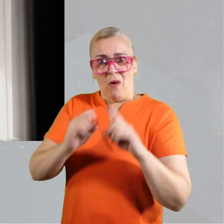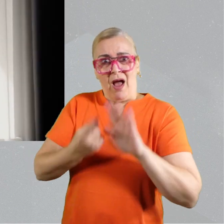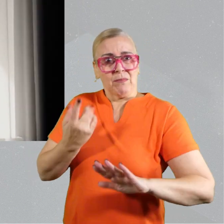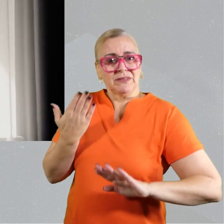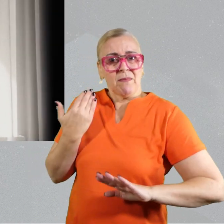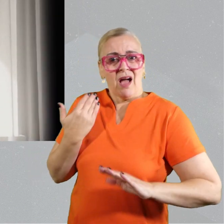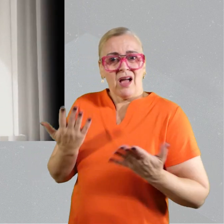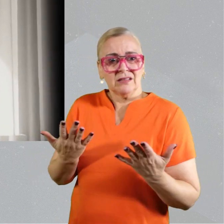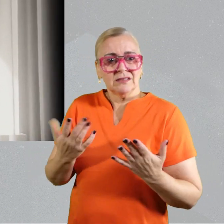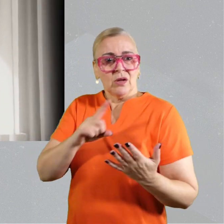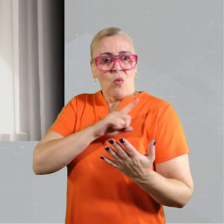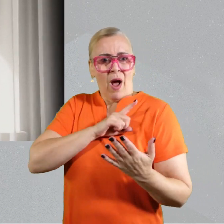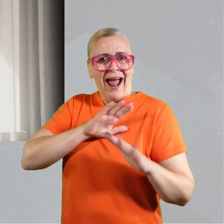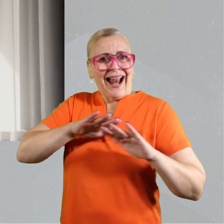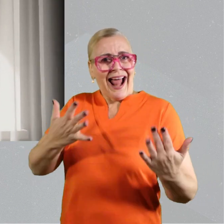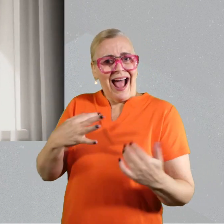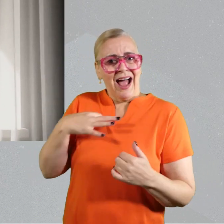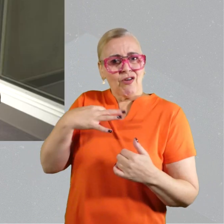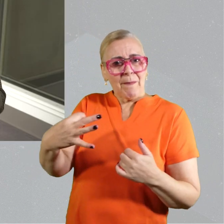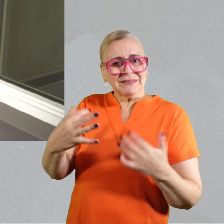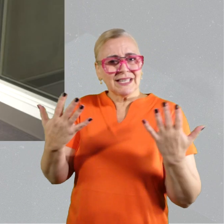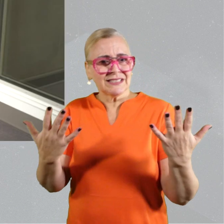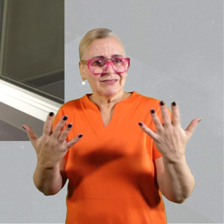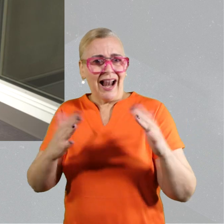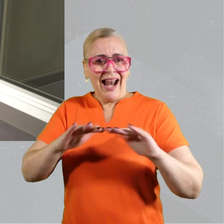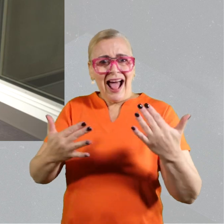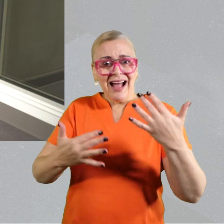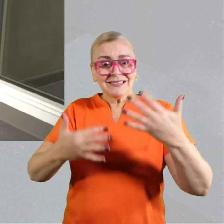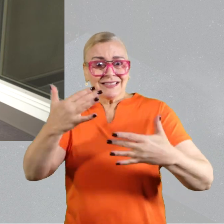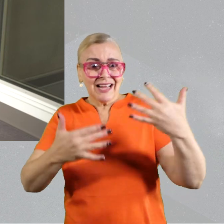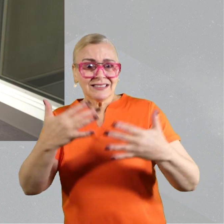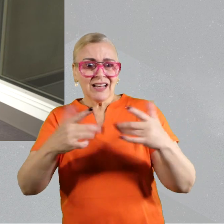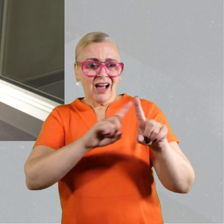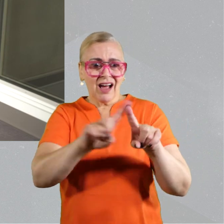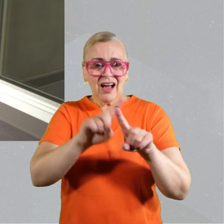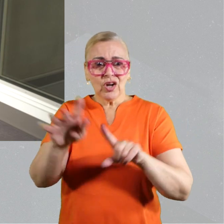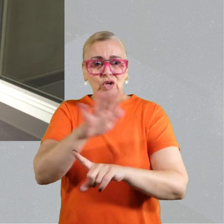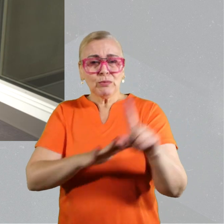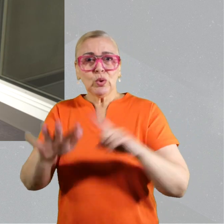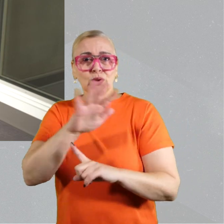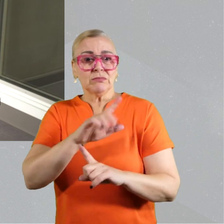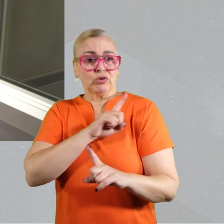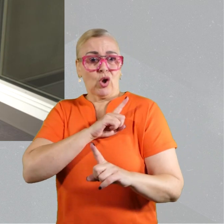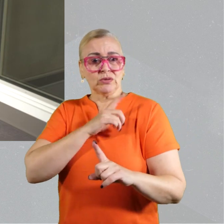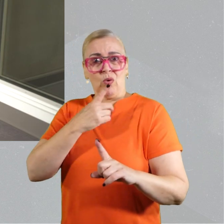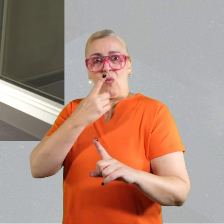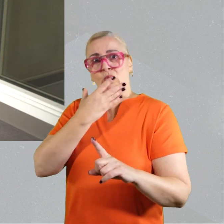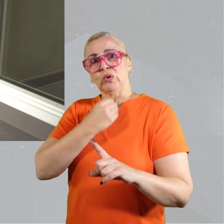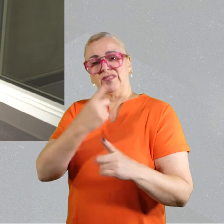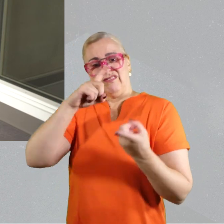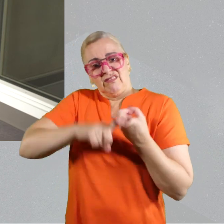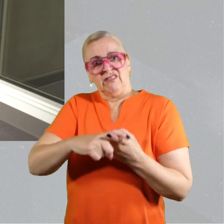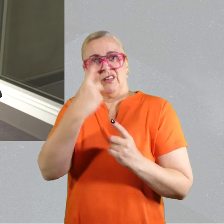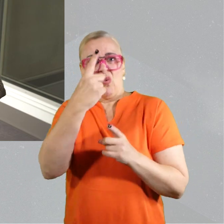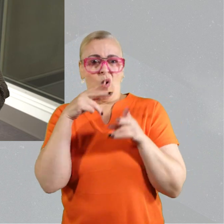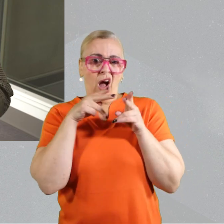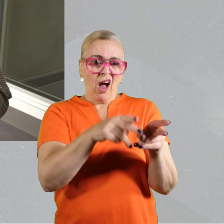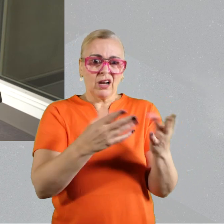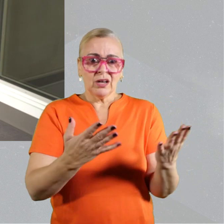engage these communities. Because what happened in the past, why there's this lack of representation, there's this lack of